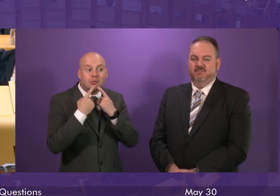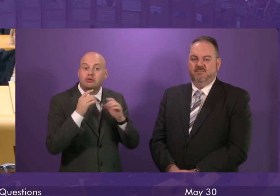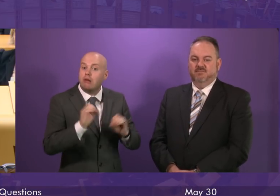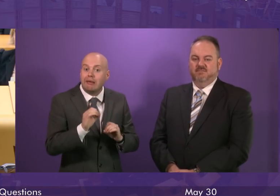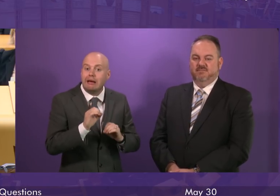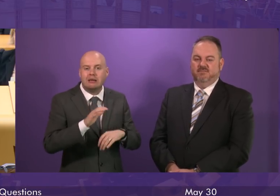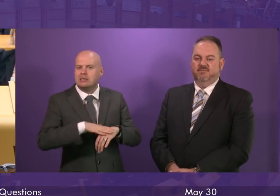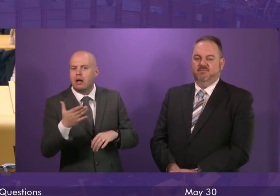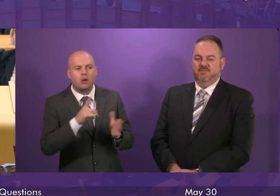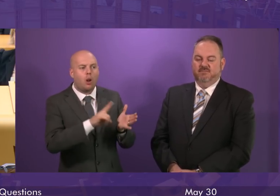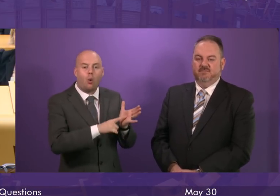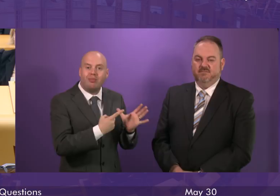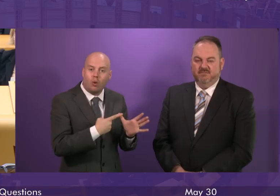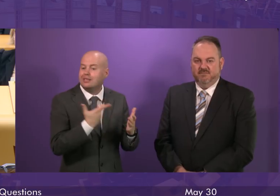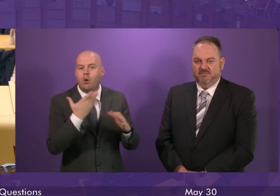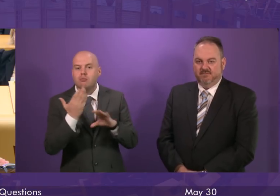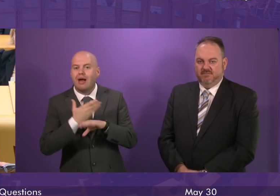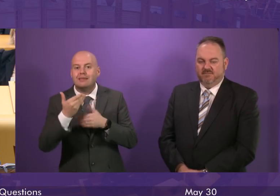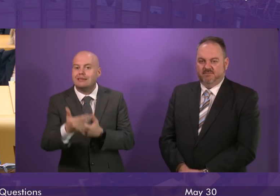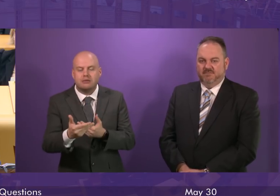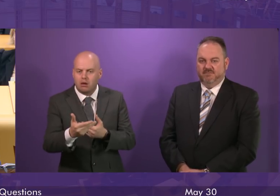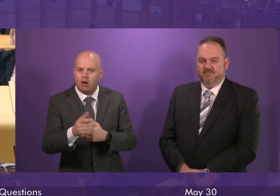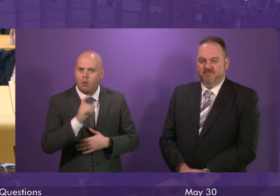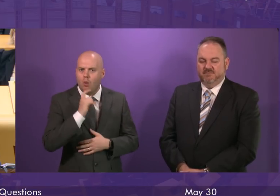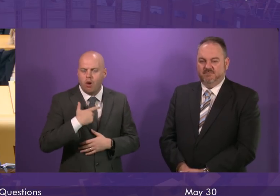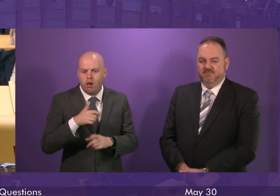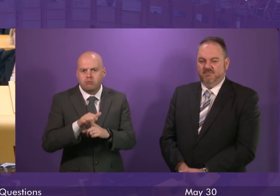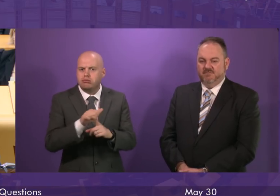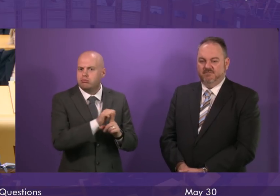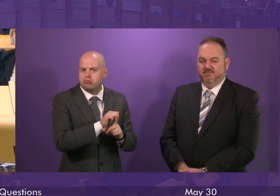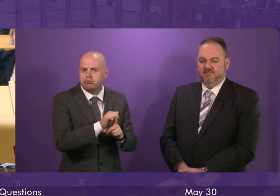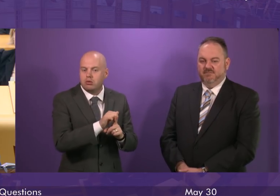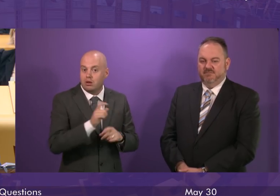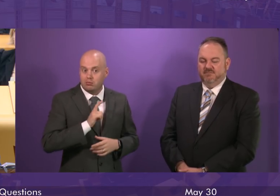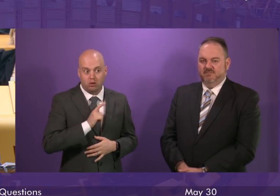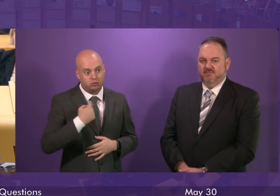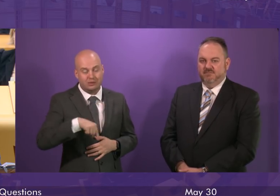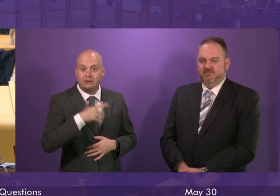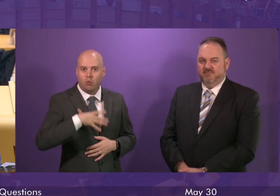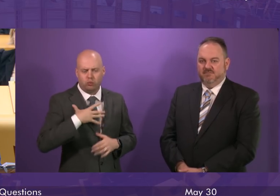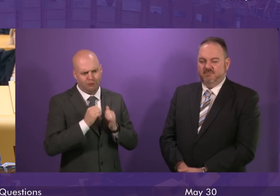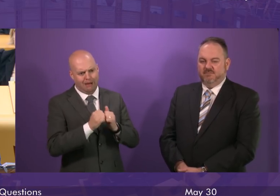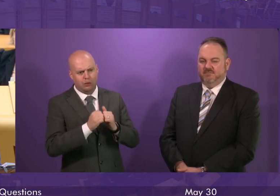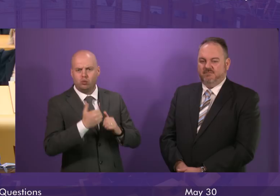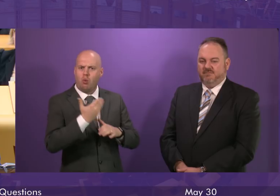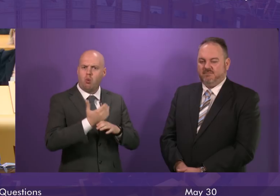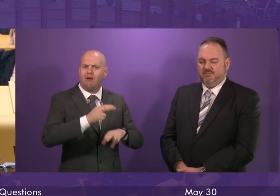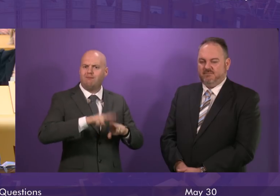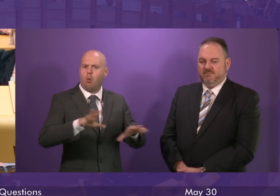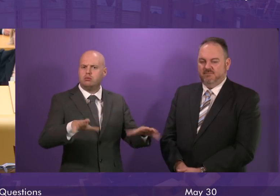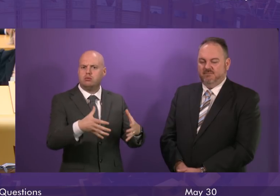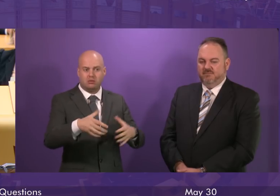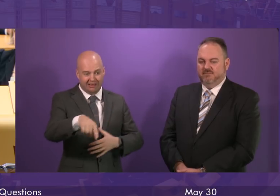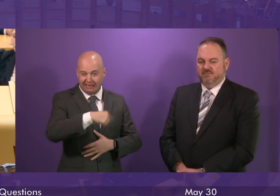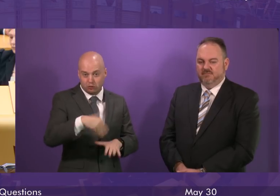indeed local authority providers because we want the social care workforce to be valued for the job that they do which is a vital, tough